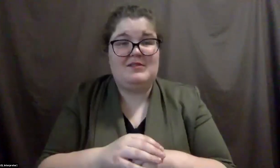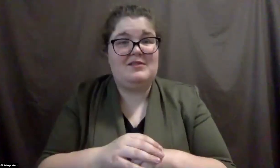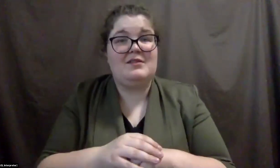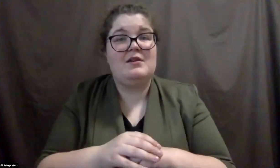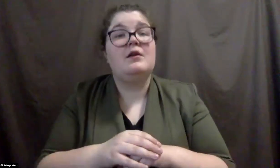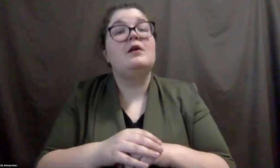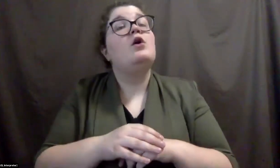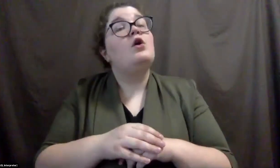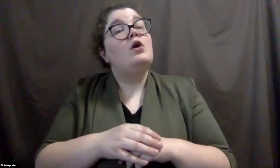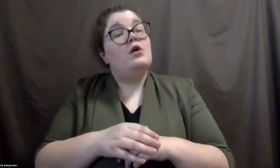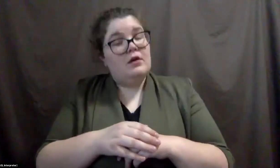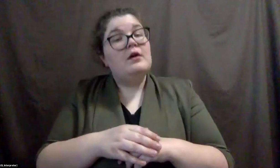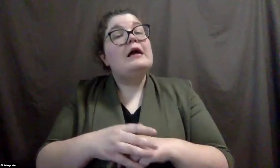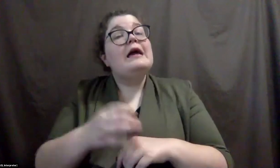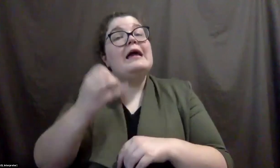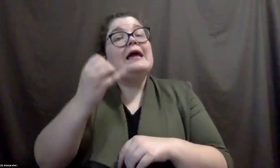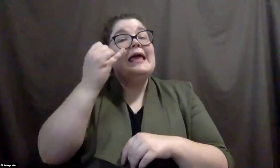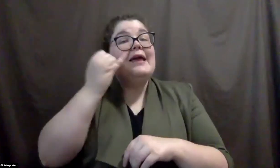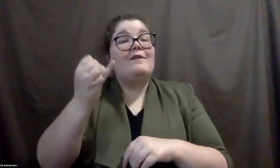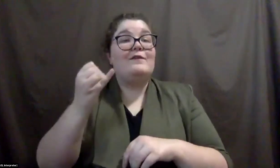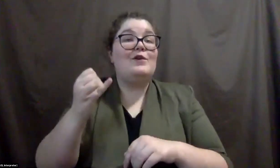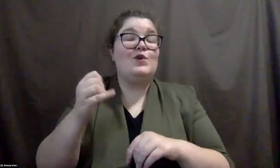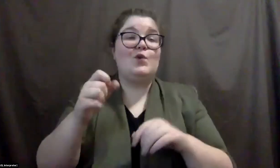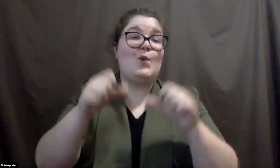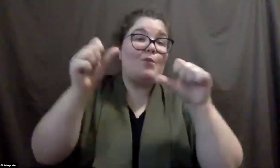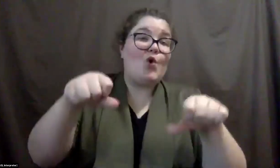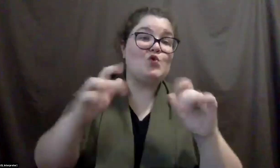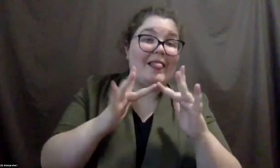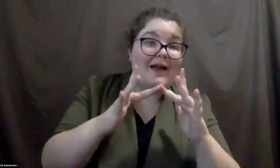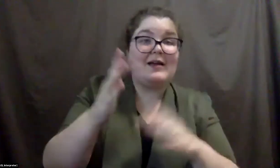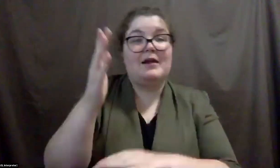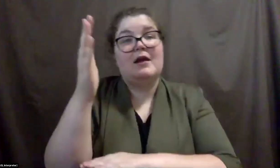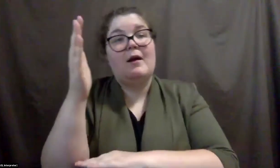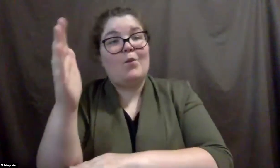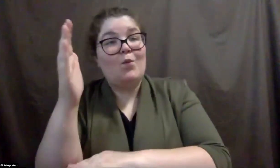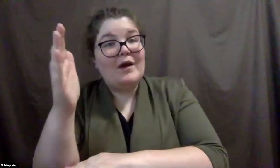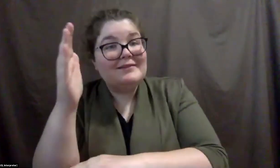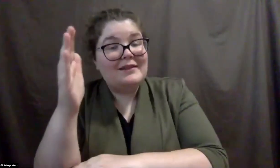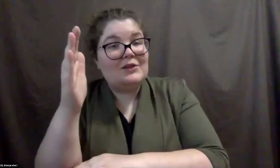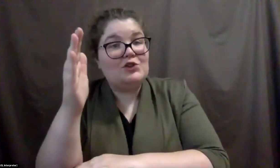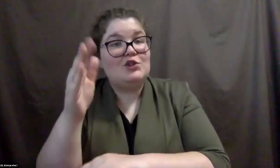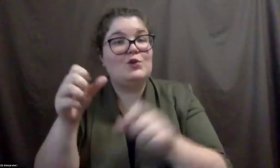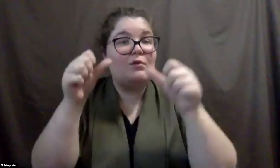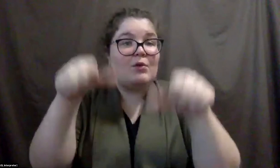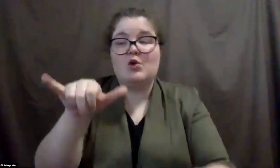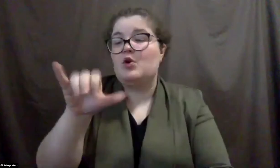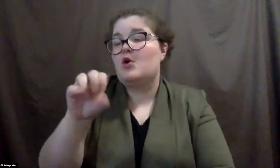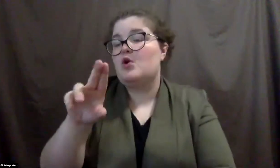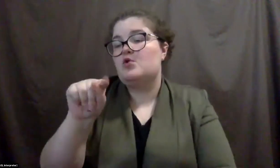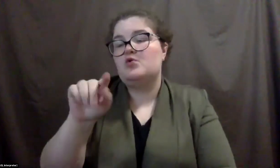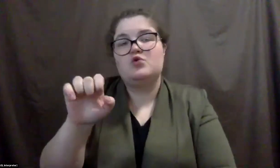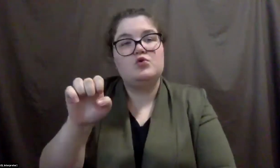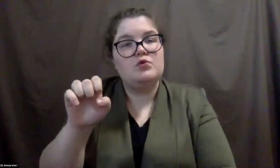providing it, you know, if you, if you put anything on the website, so if you can get a presentation and you post on YouTube or Facebook, um,